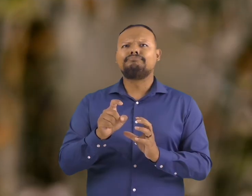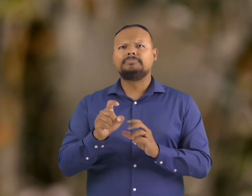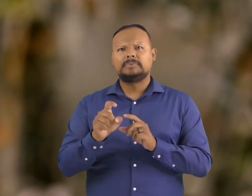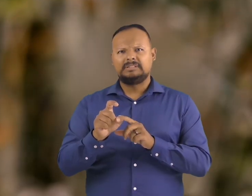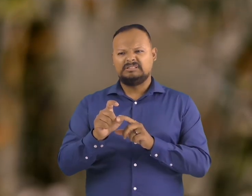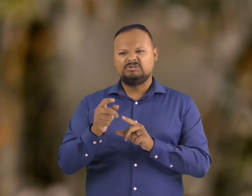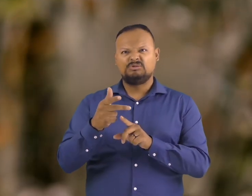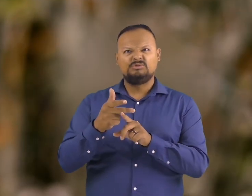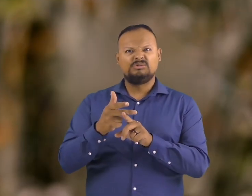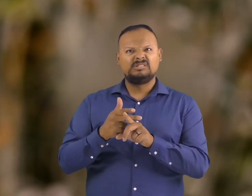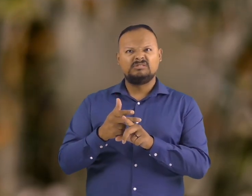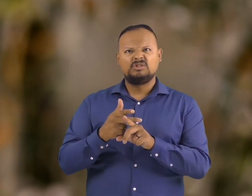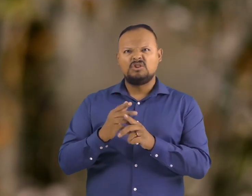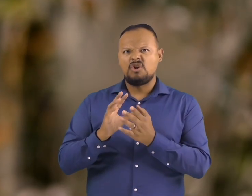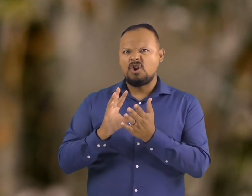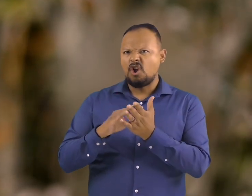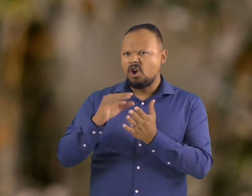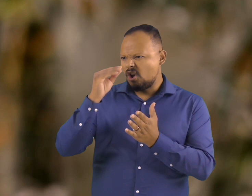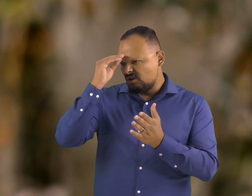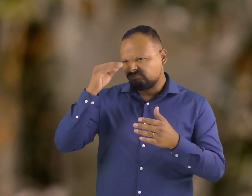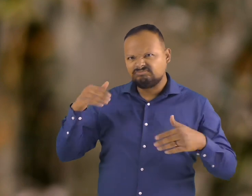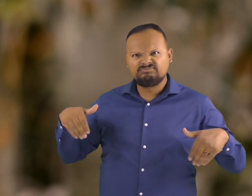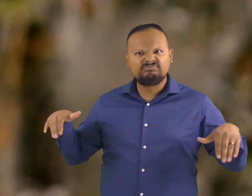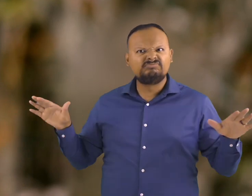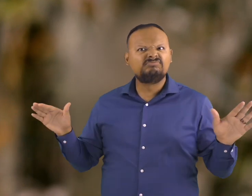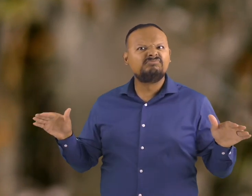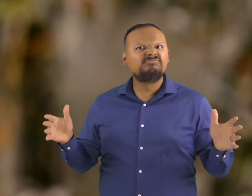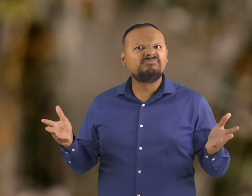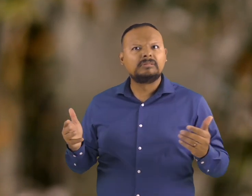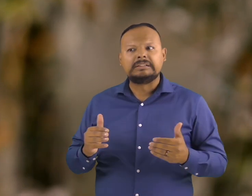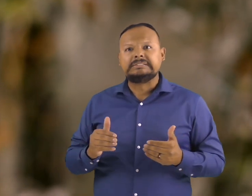A month after that, they go out to live on their own.